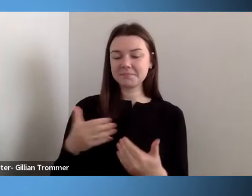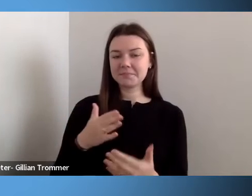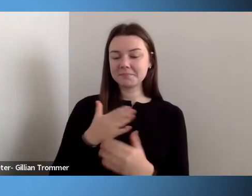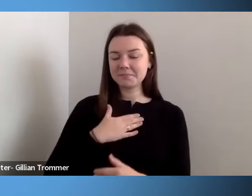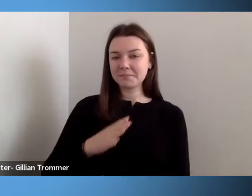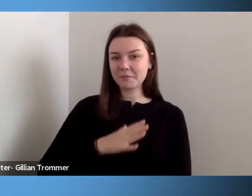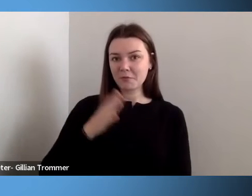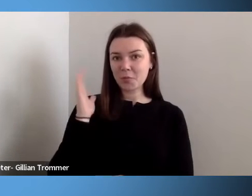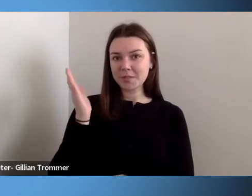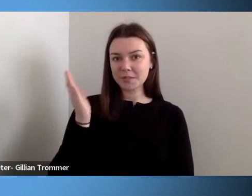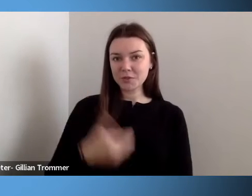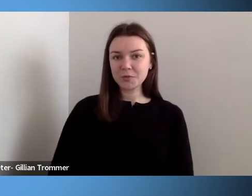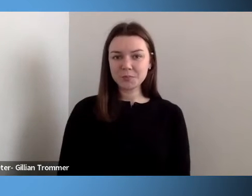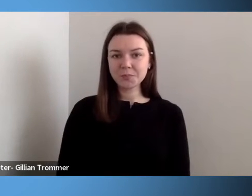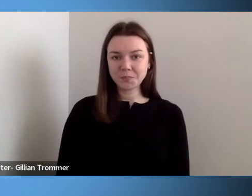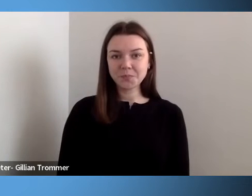Inclusion.